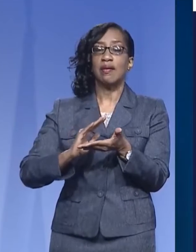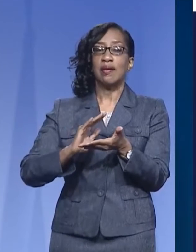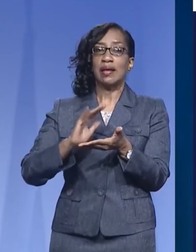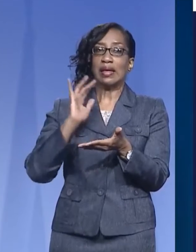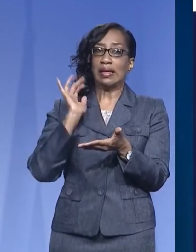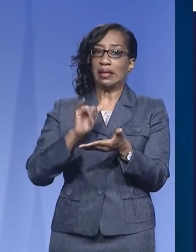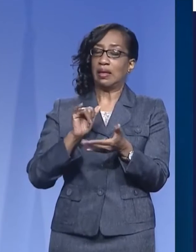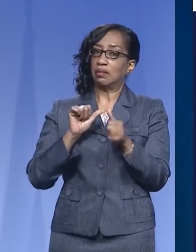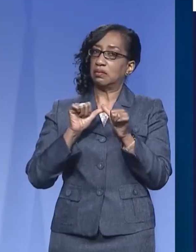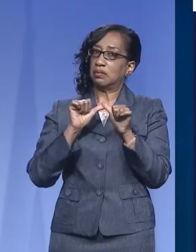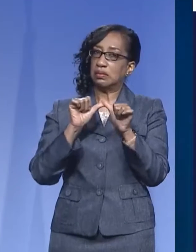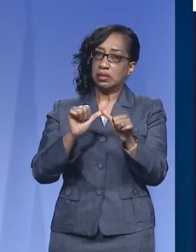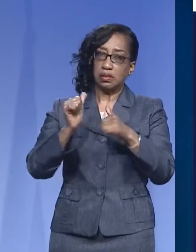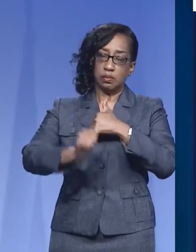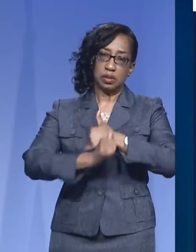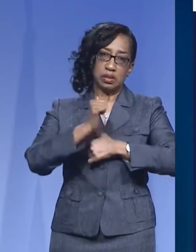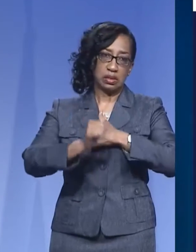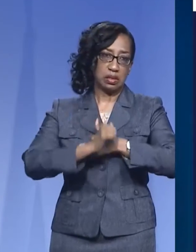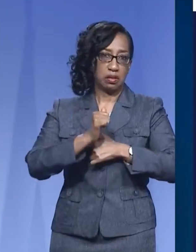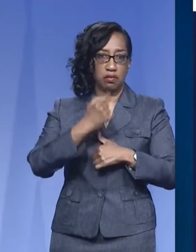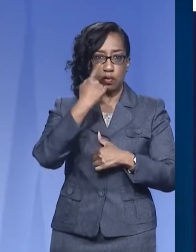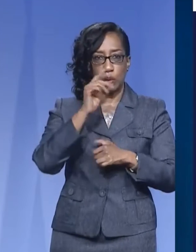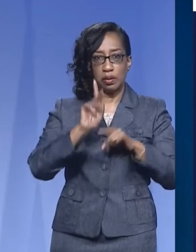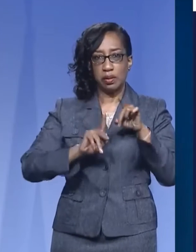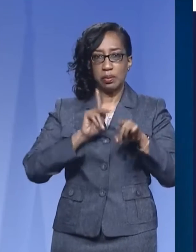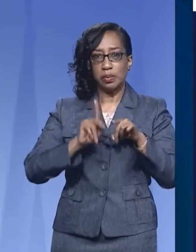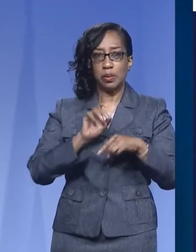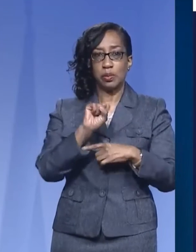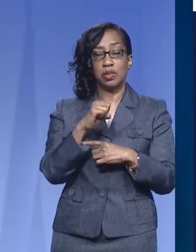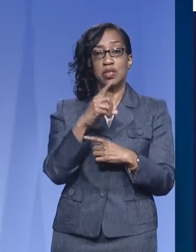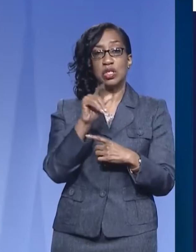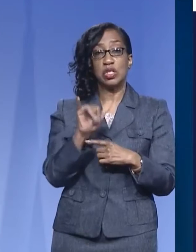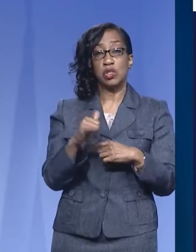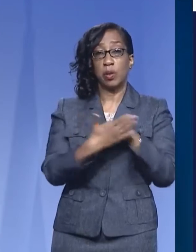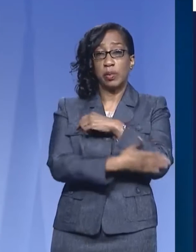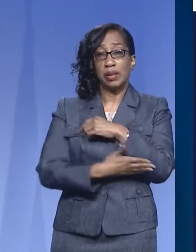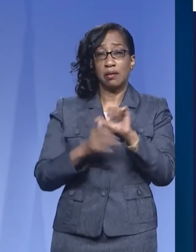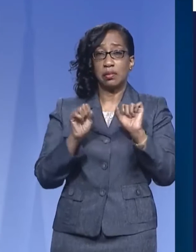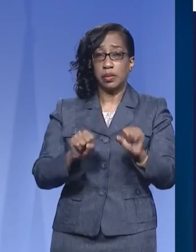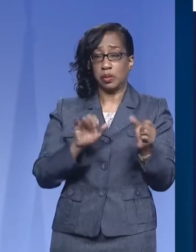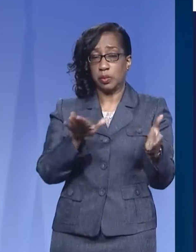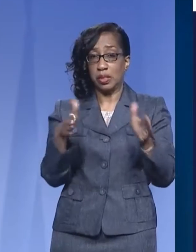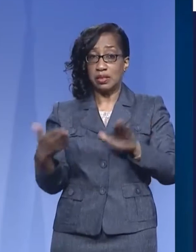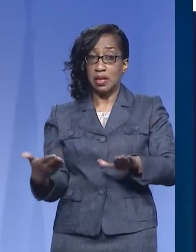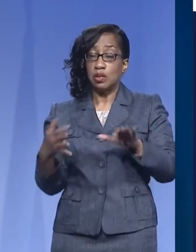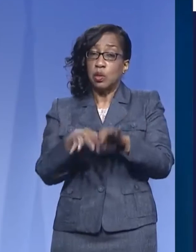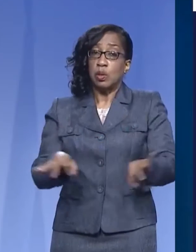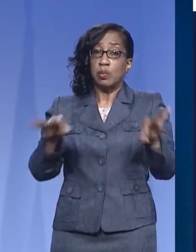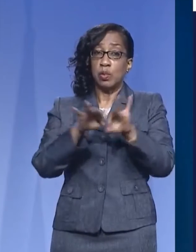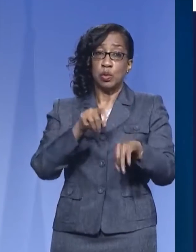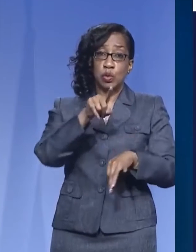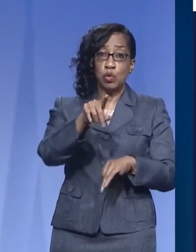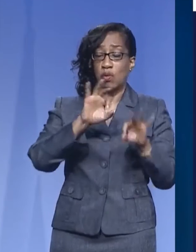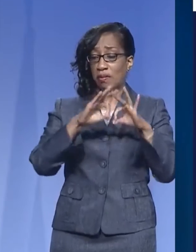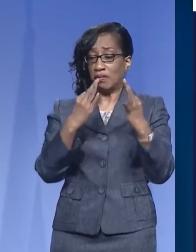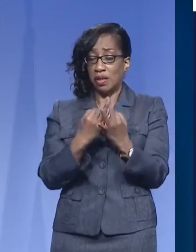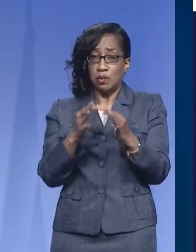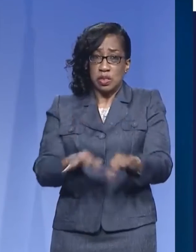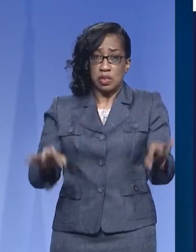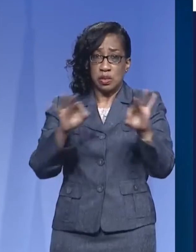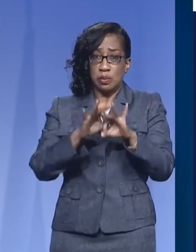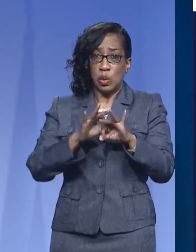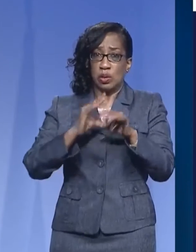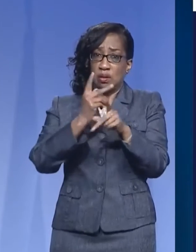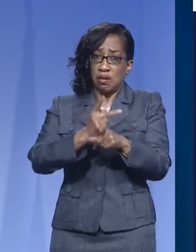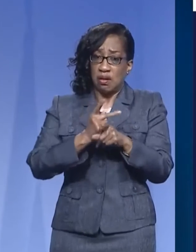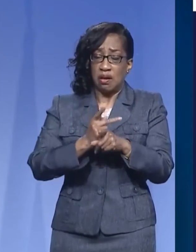deadly threat to the people of Shelby County. The more steps you and your family take to prevent the spread of COVID-19 the safer